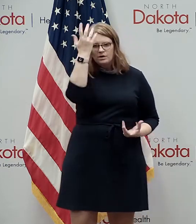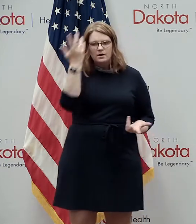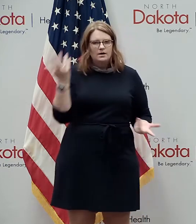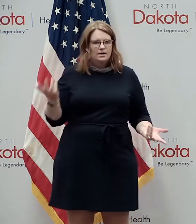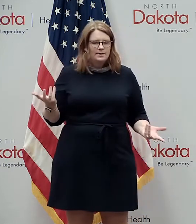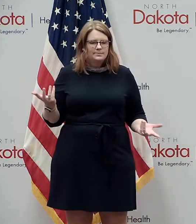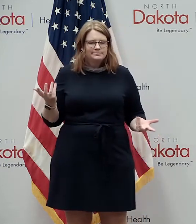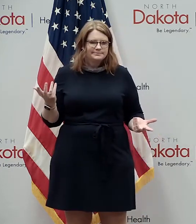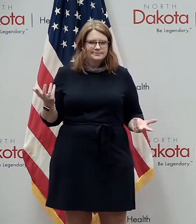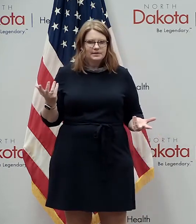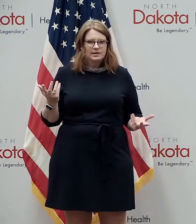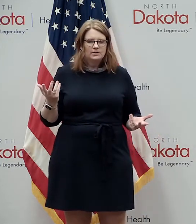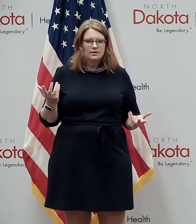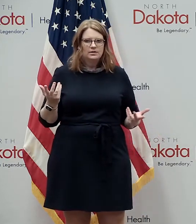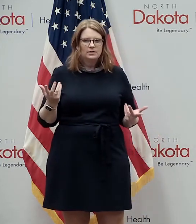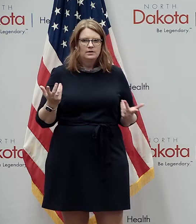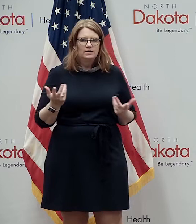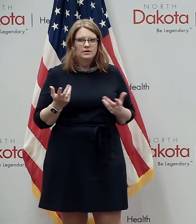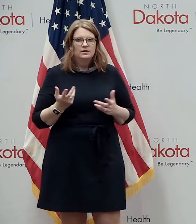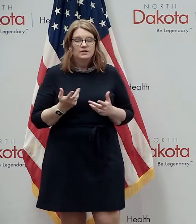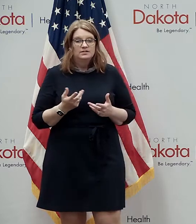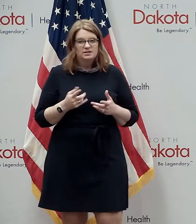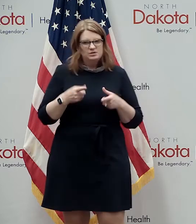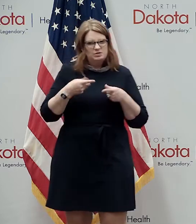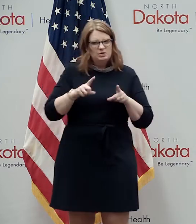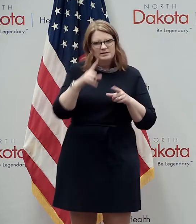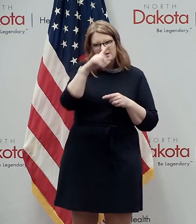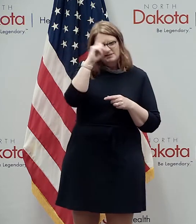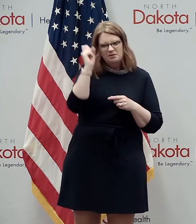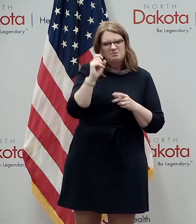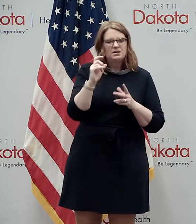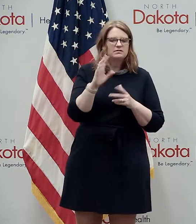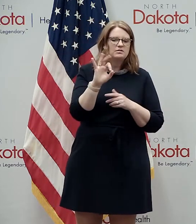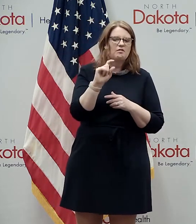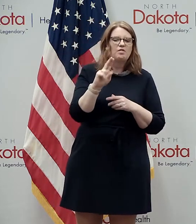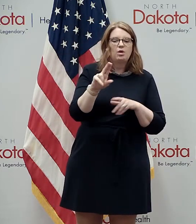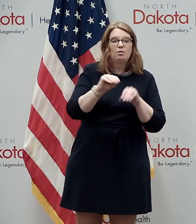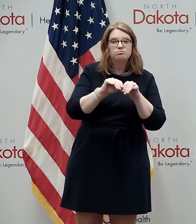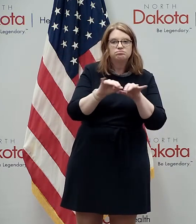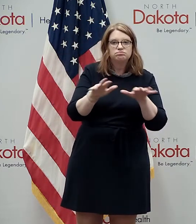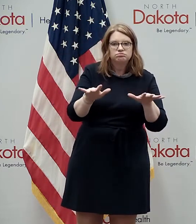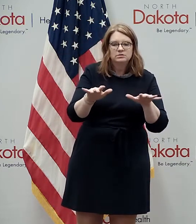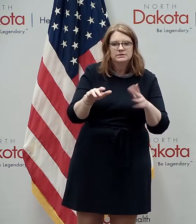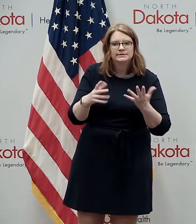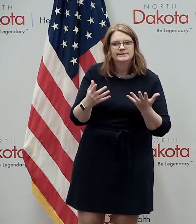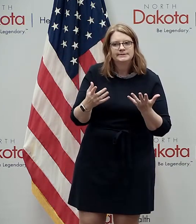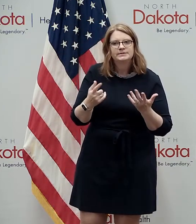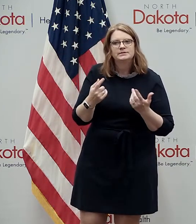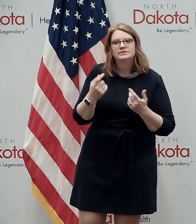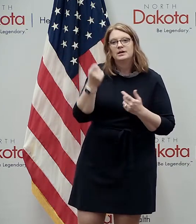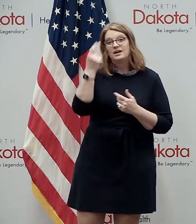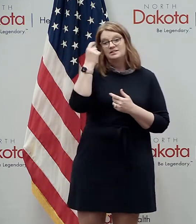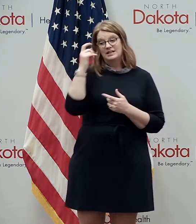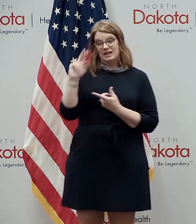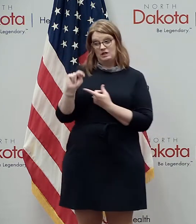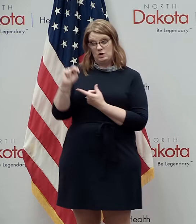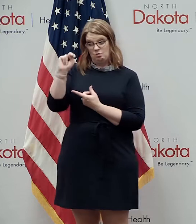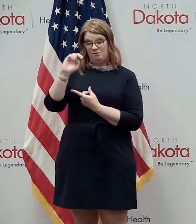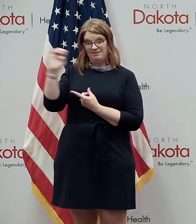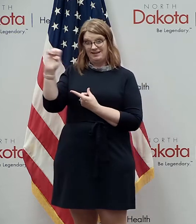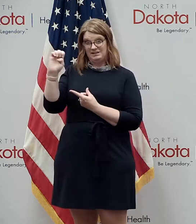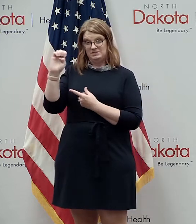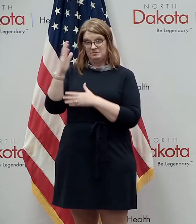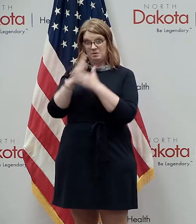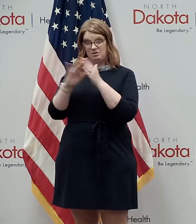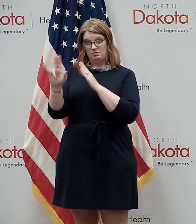have less impact in the summer but we also know that while we're seeing some declines in the northeastern part of the United